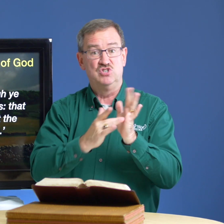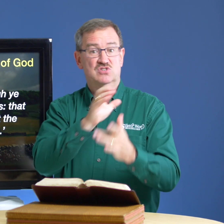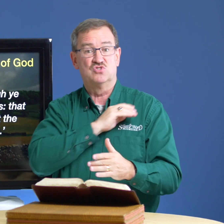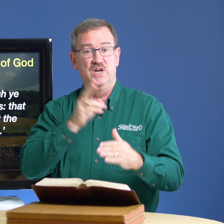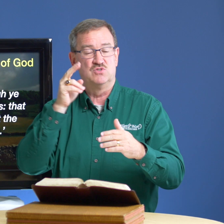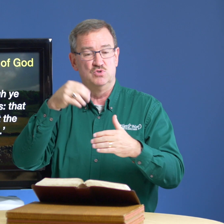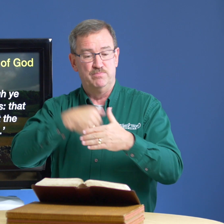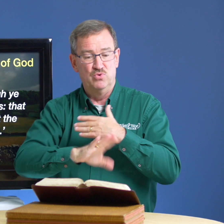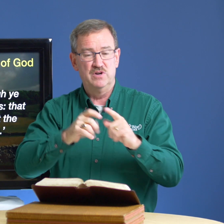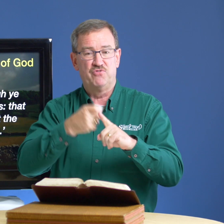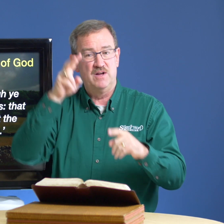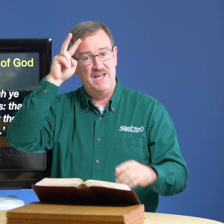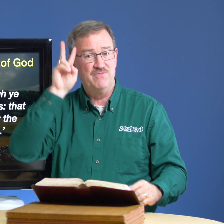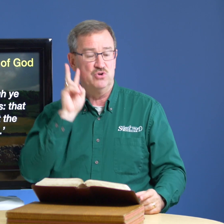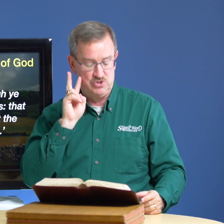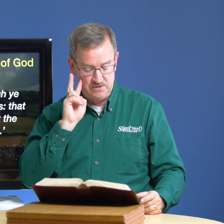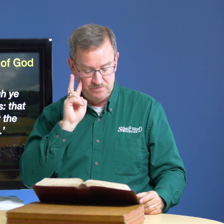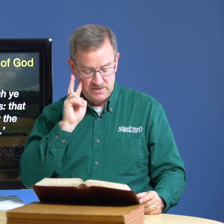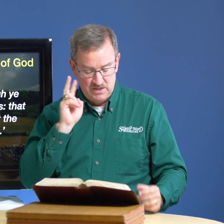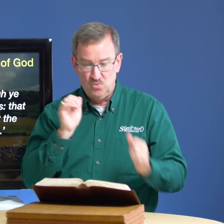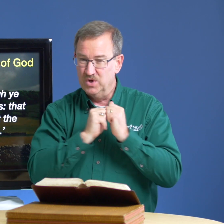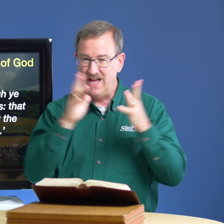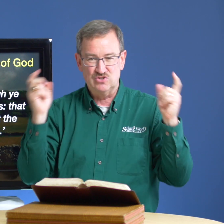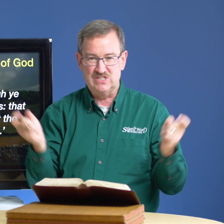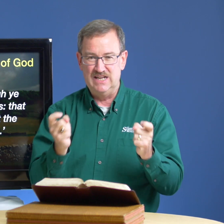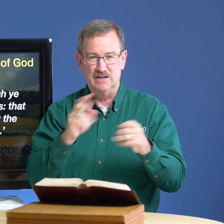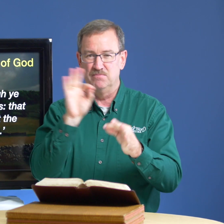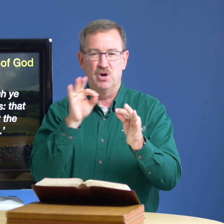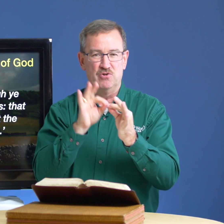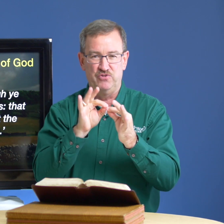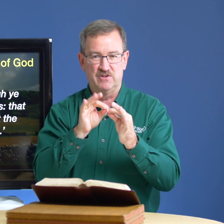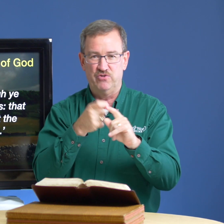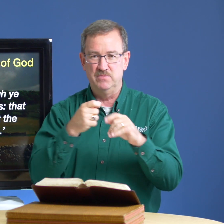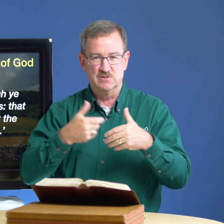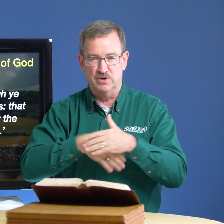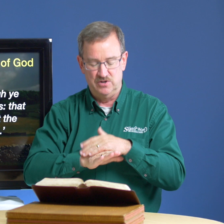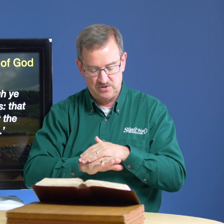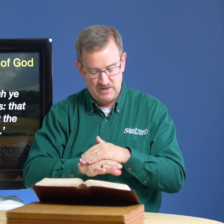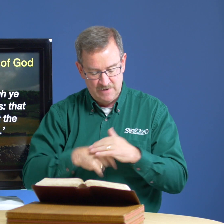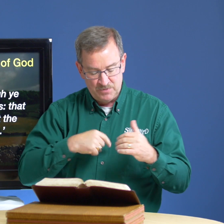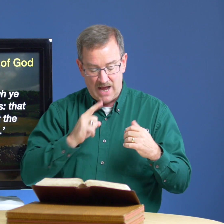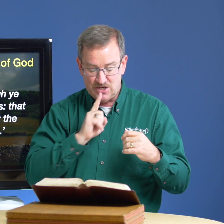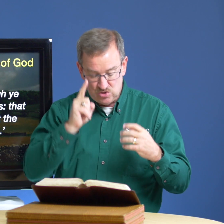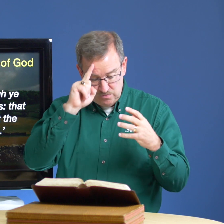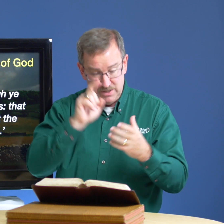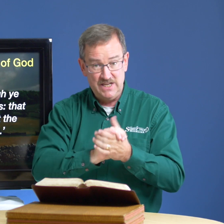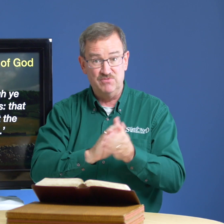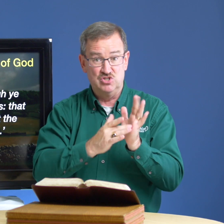jesus christ was born from a virgin without sin perfect from his birth i do believe that